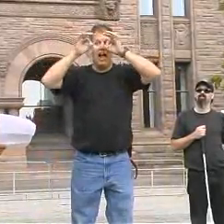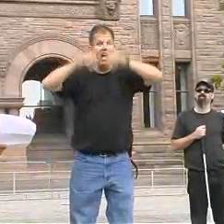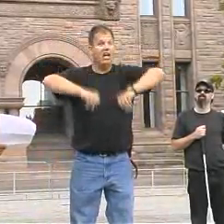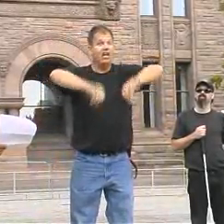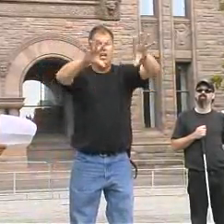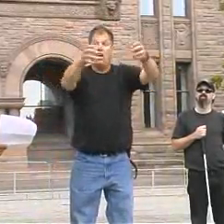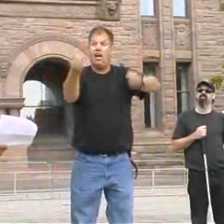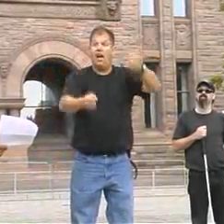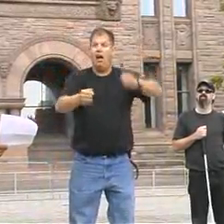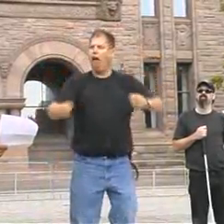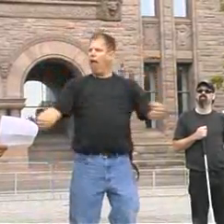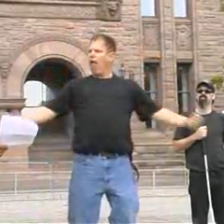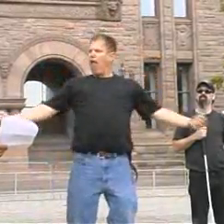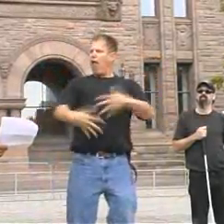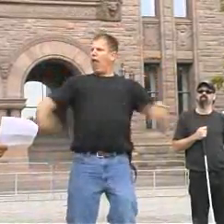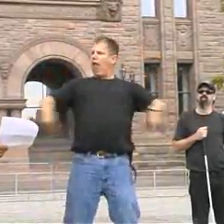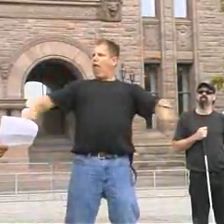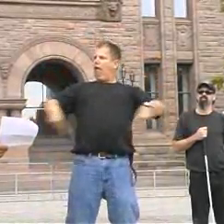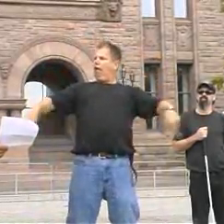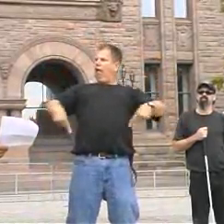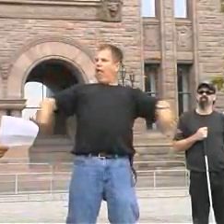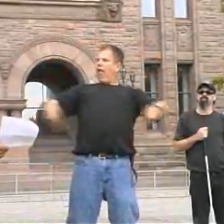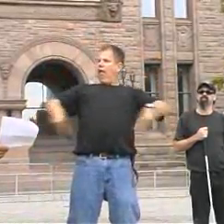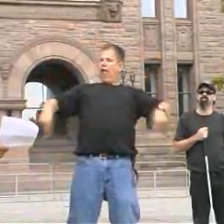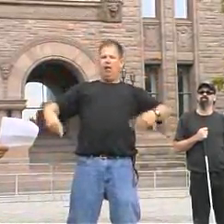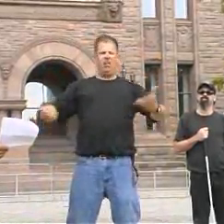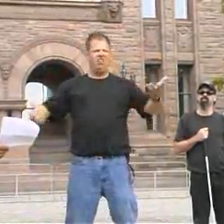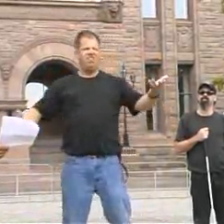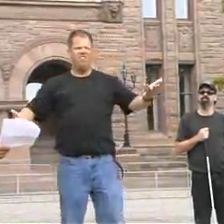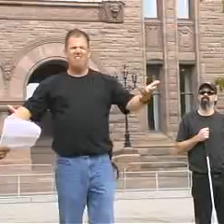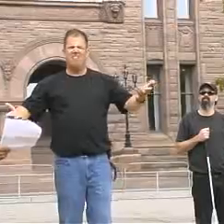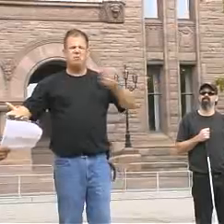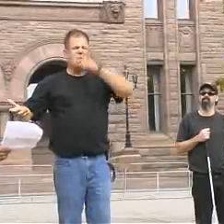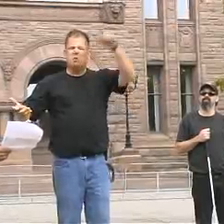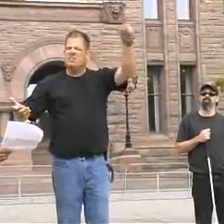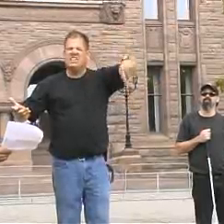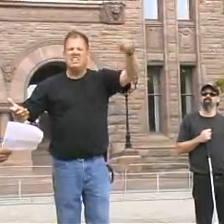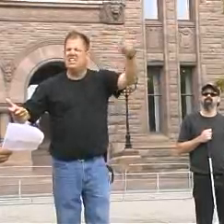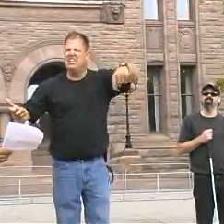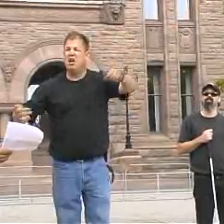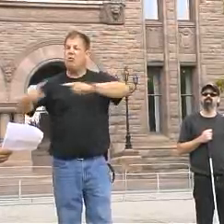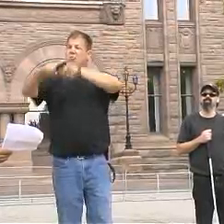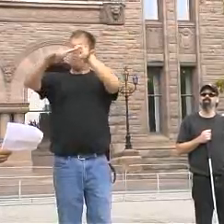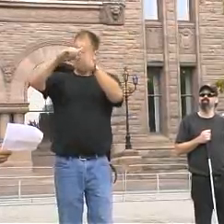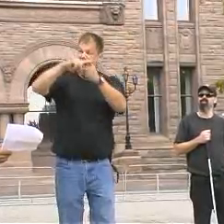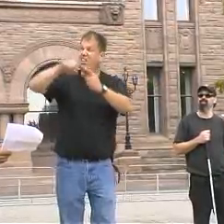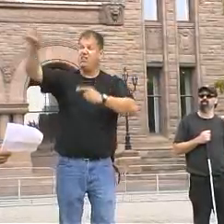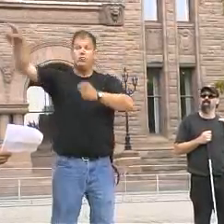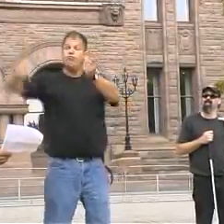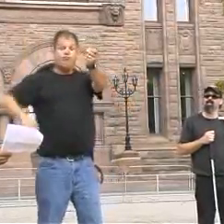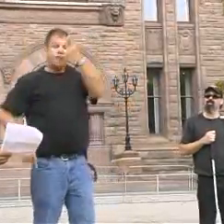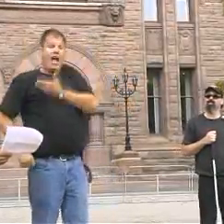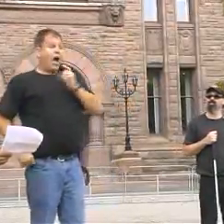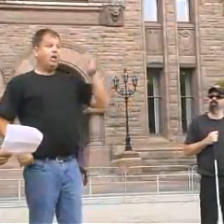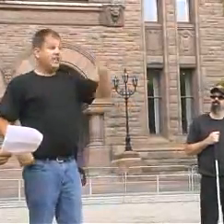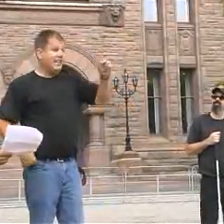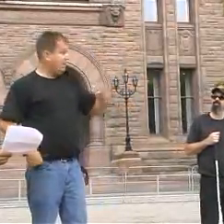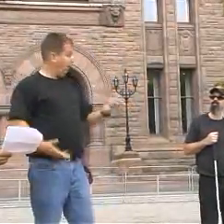The person I approach in government is like a deer caught in the headlights. They look at me, their knees quiver. They don't get a piece of